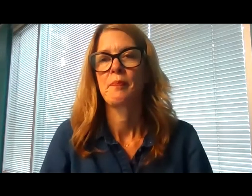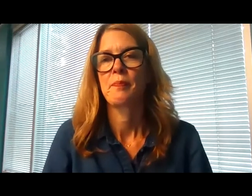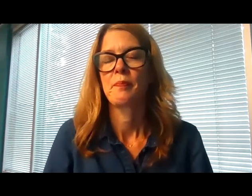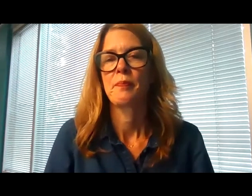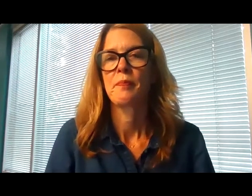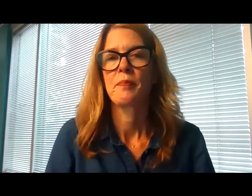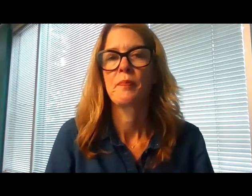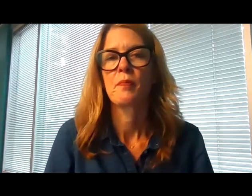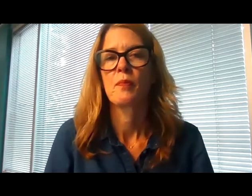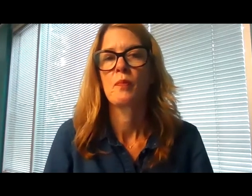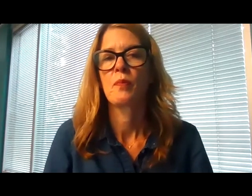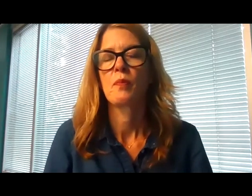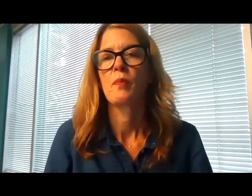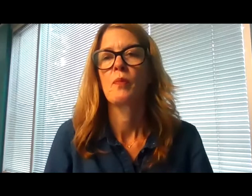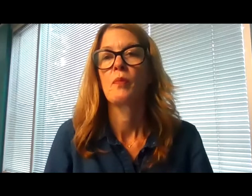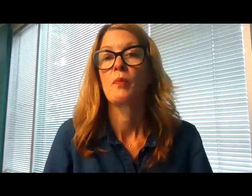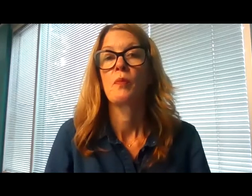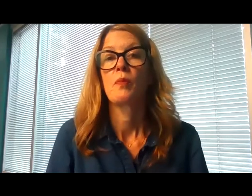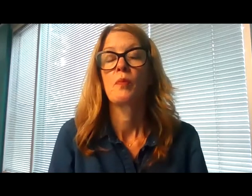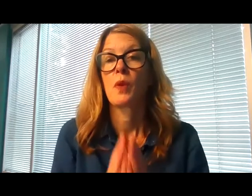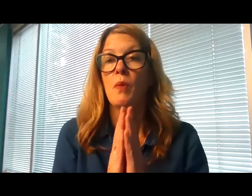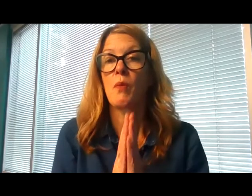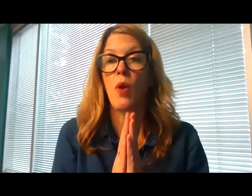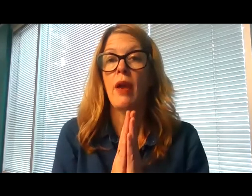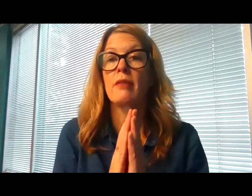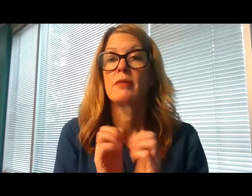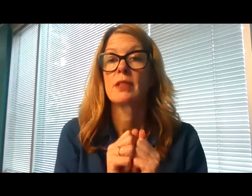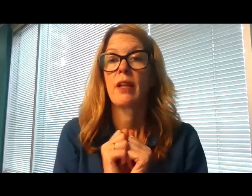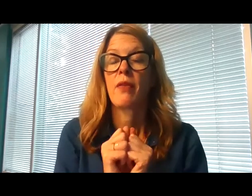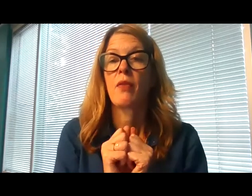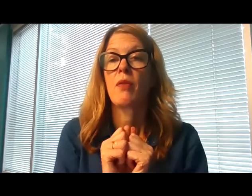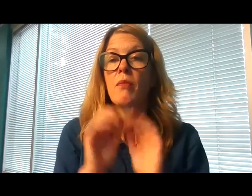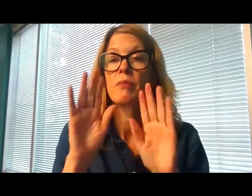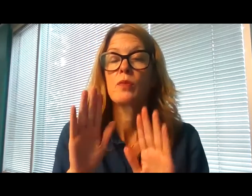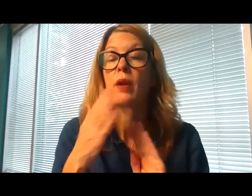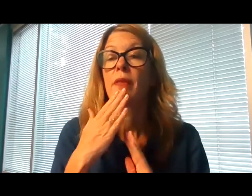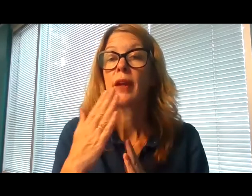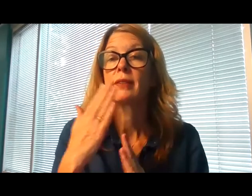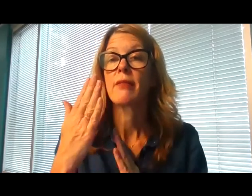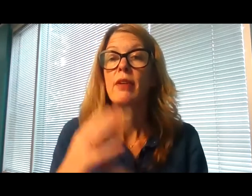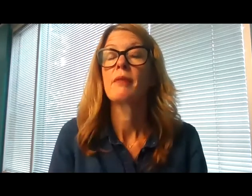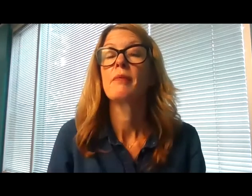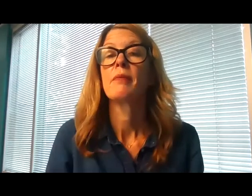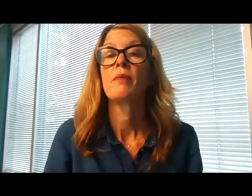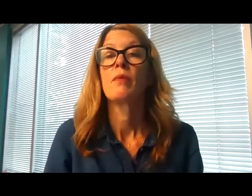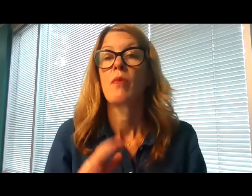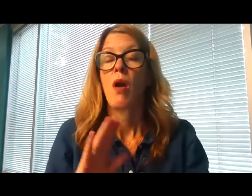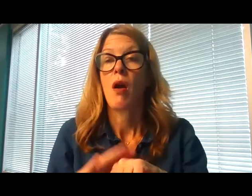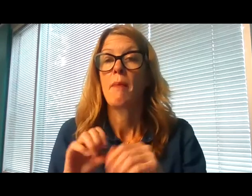Let's pray together the great thanksgiving, which can be found on